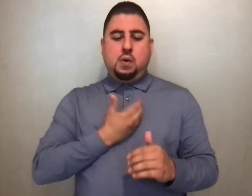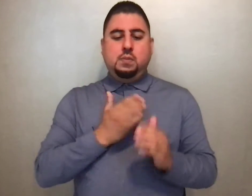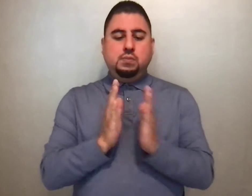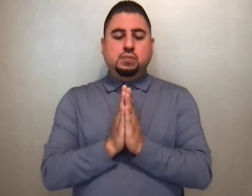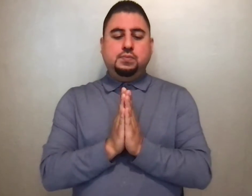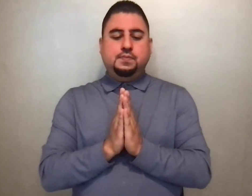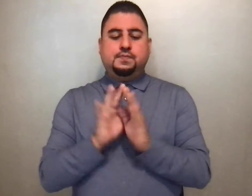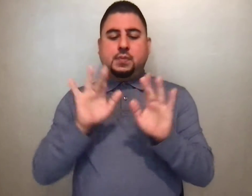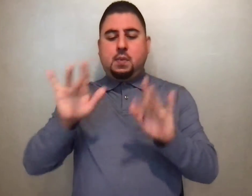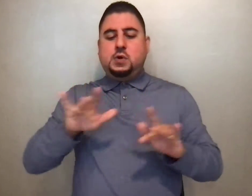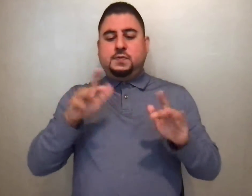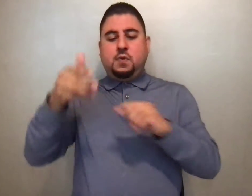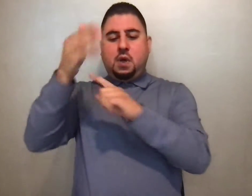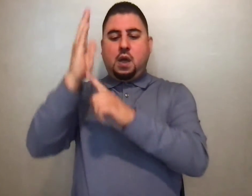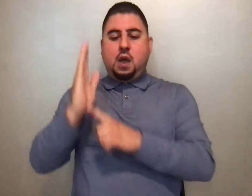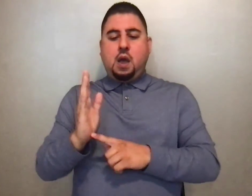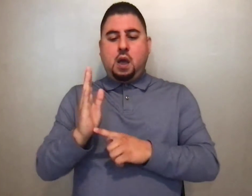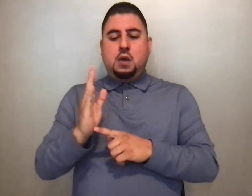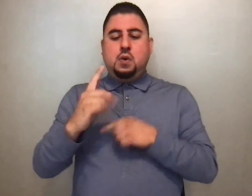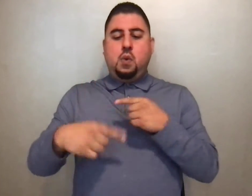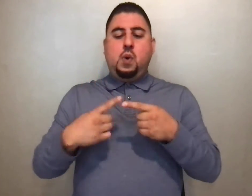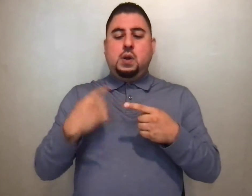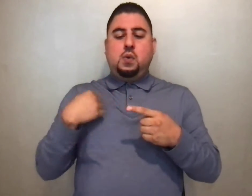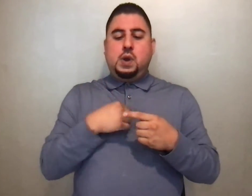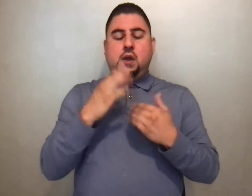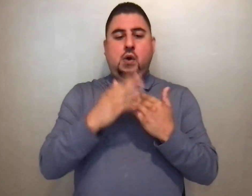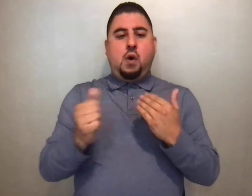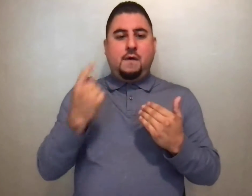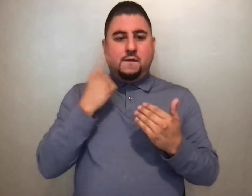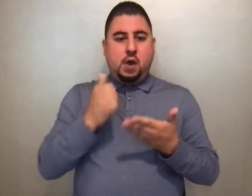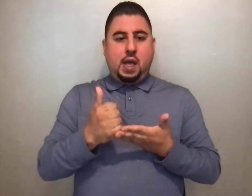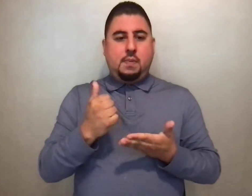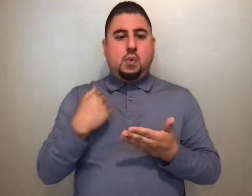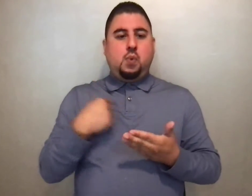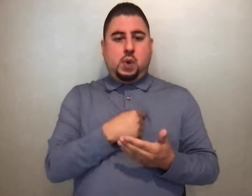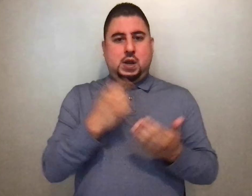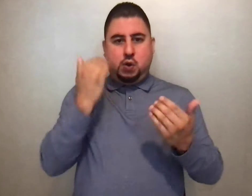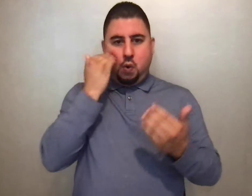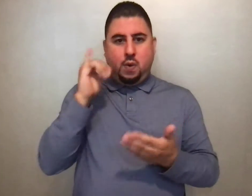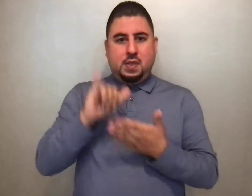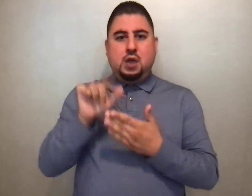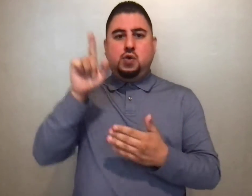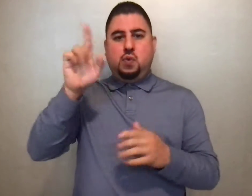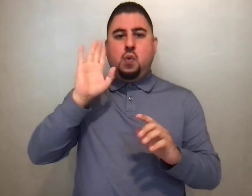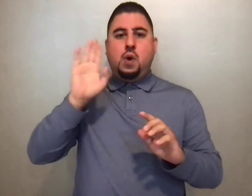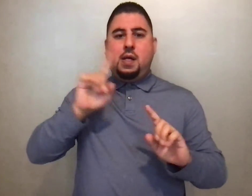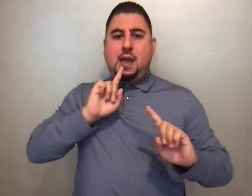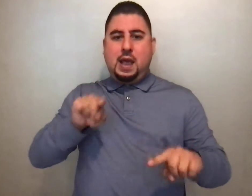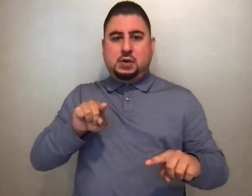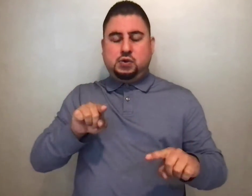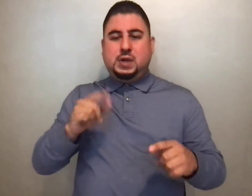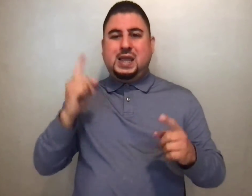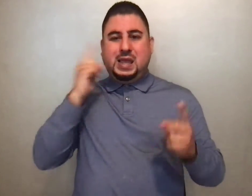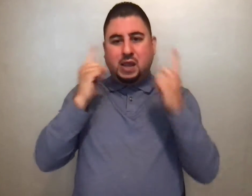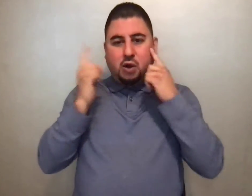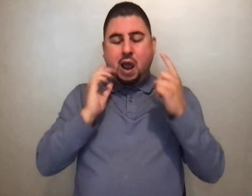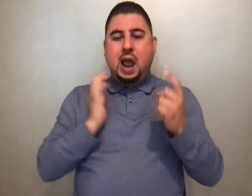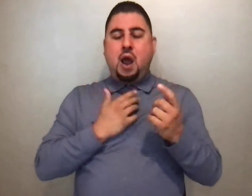Merciful God, when we call for help, we know that you will answer. Hear our cries for help today